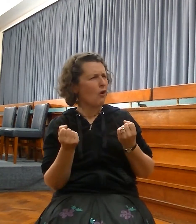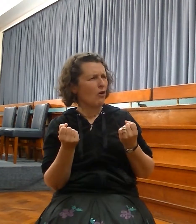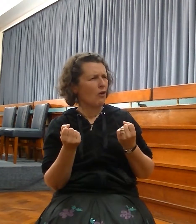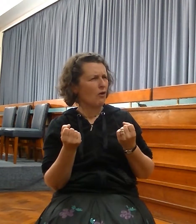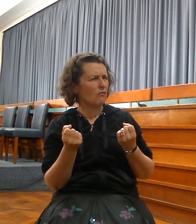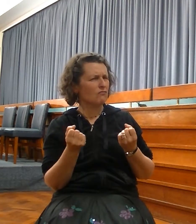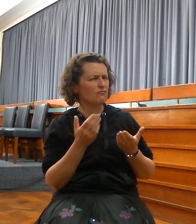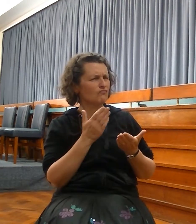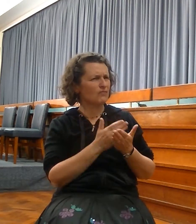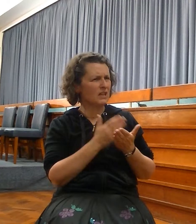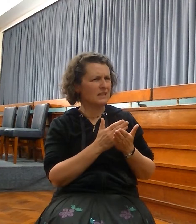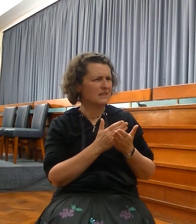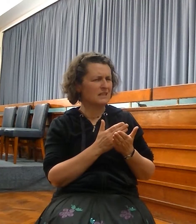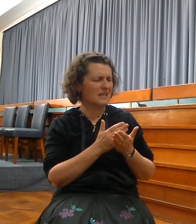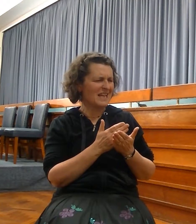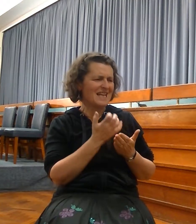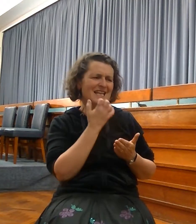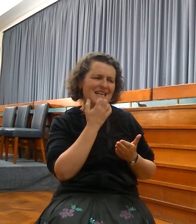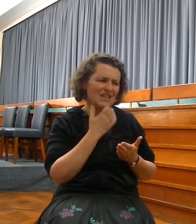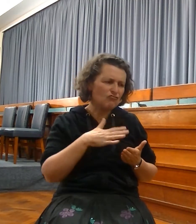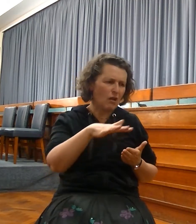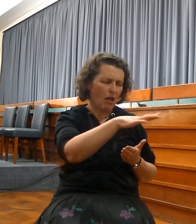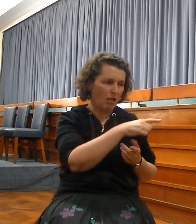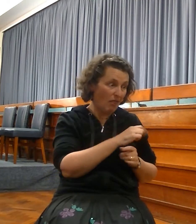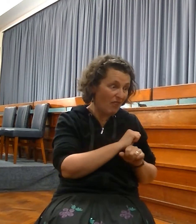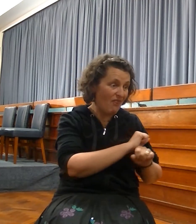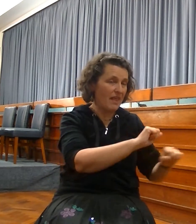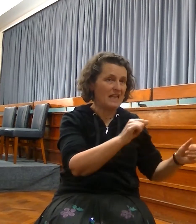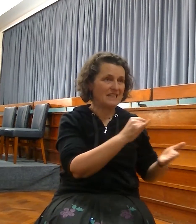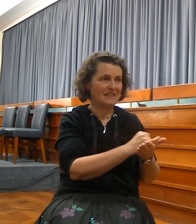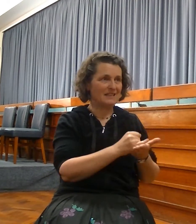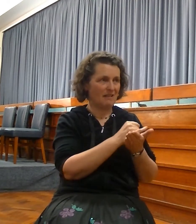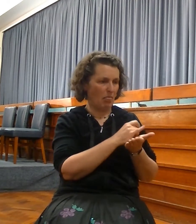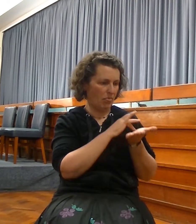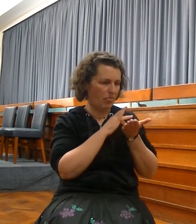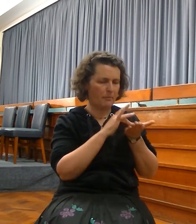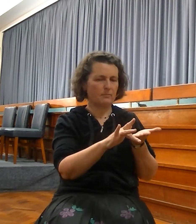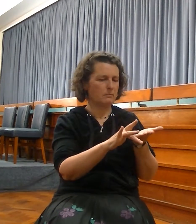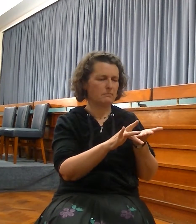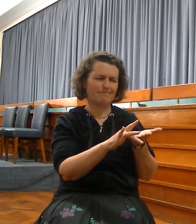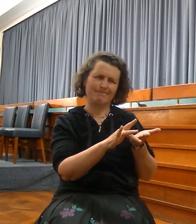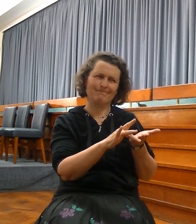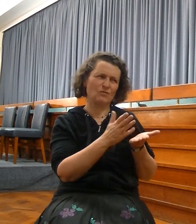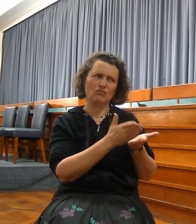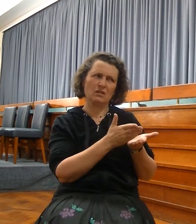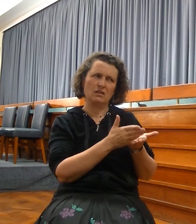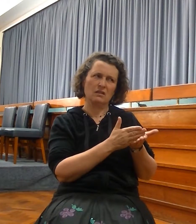being totally blotted out and forgiven, once for all, would be excessive. Because although they